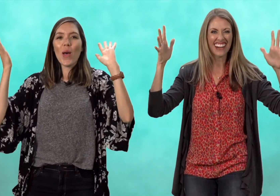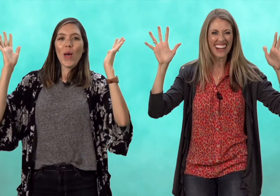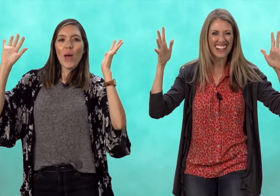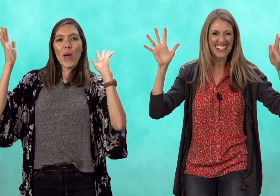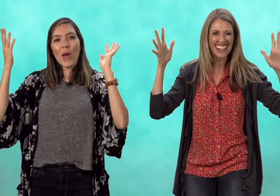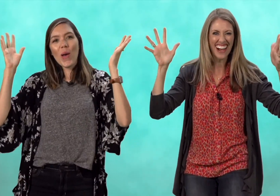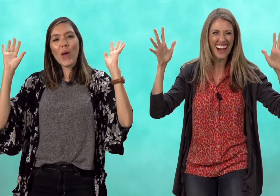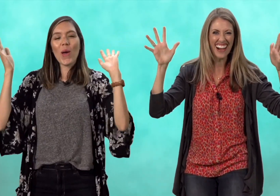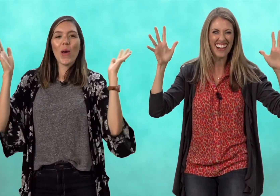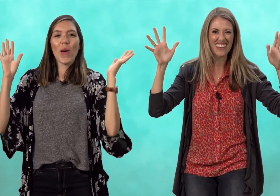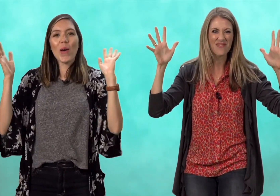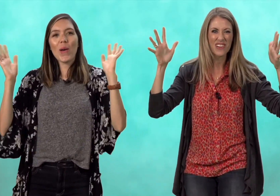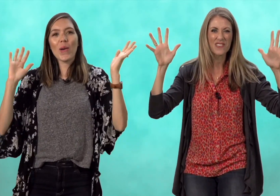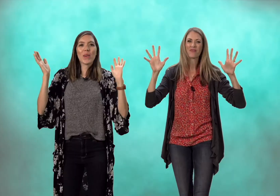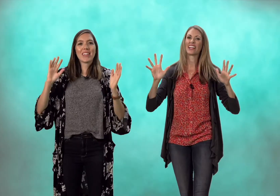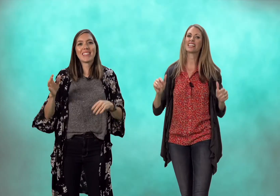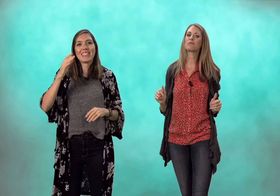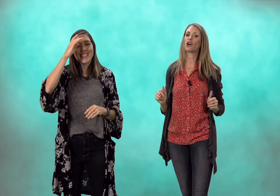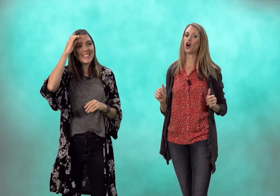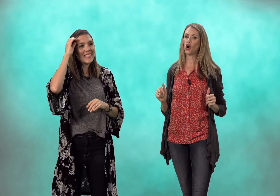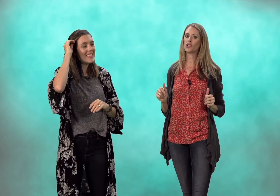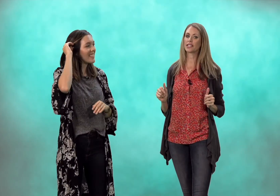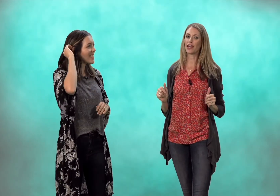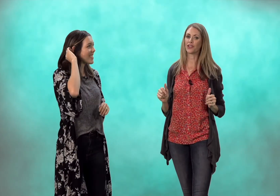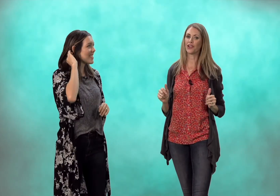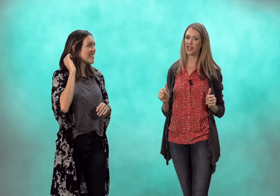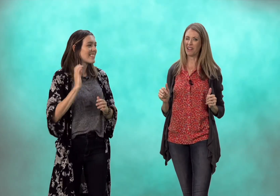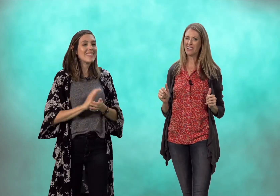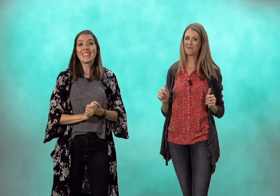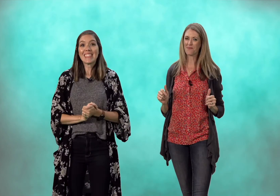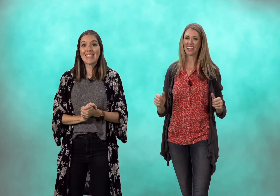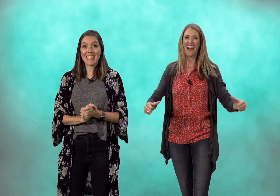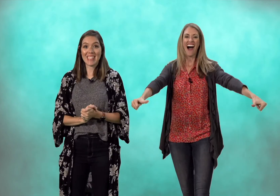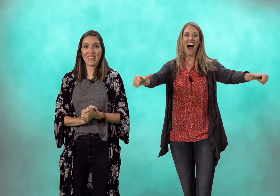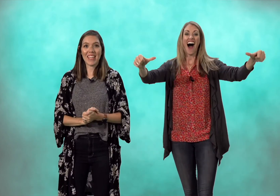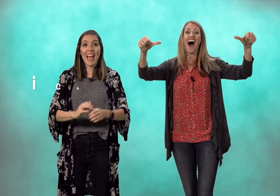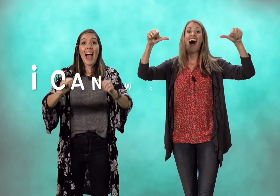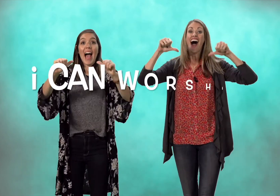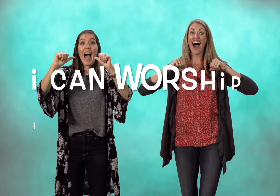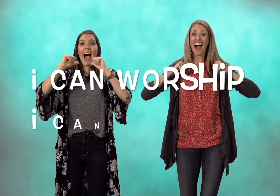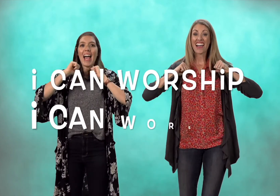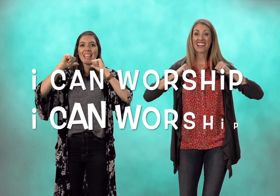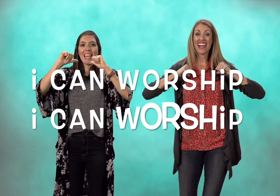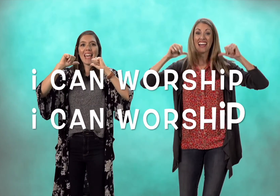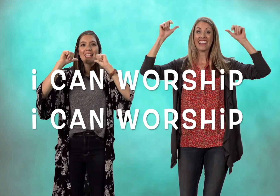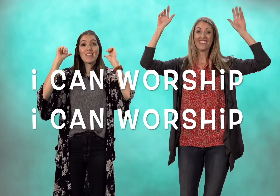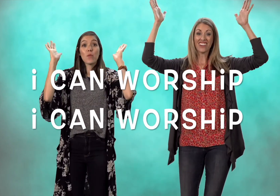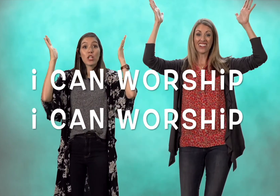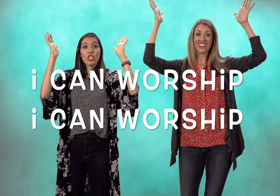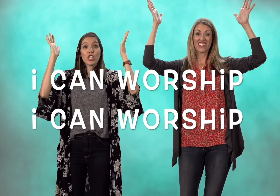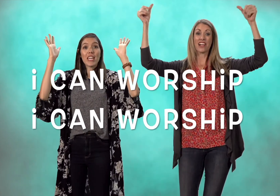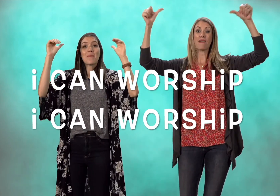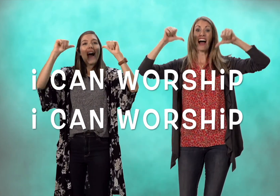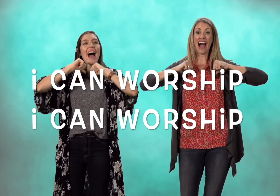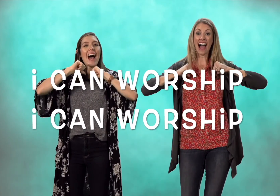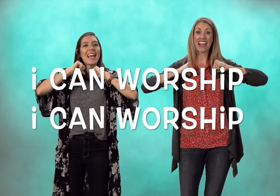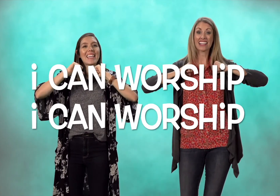job let's put it all together are you ready let's do it i can worship i can